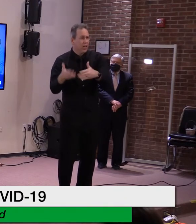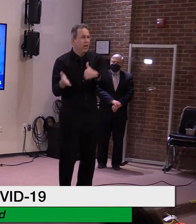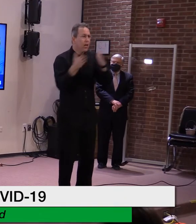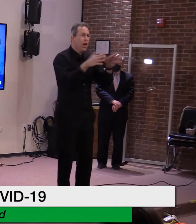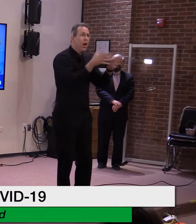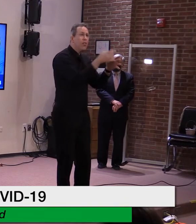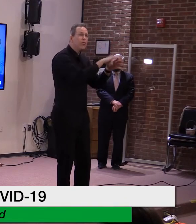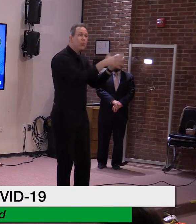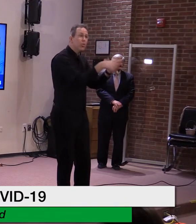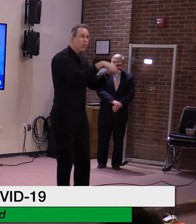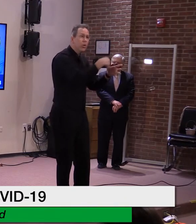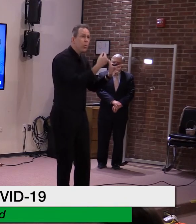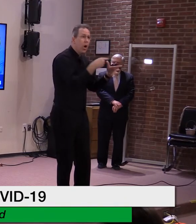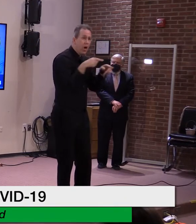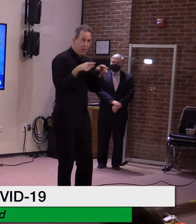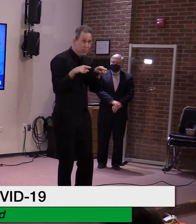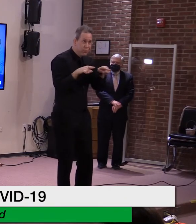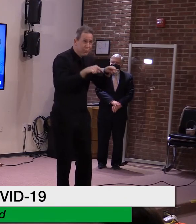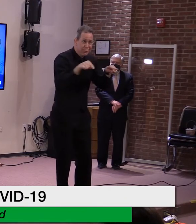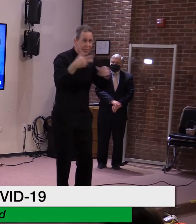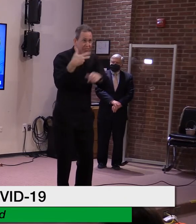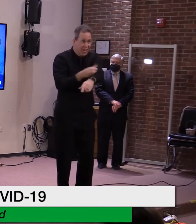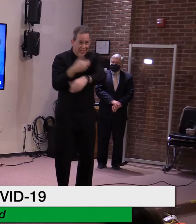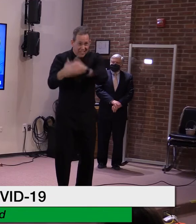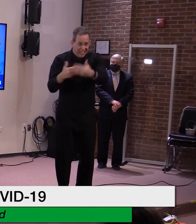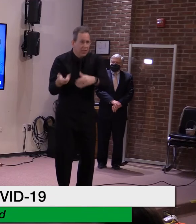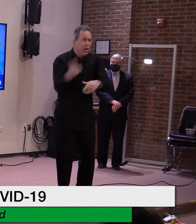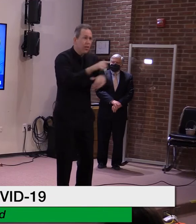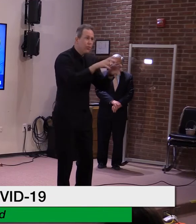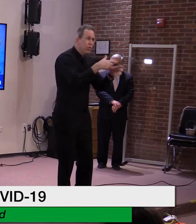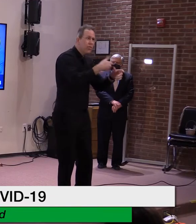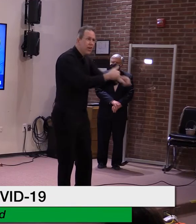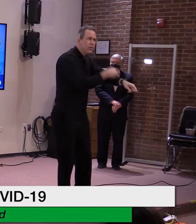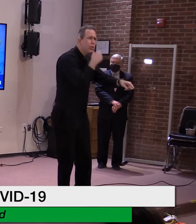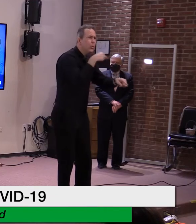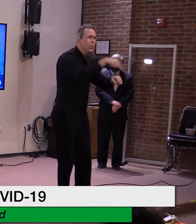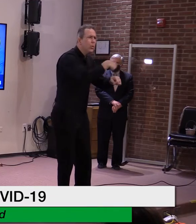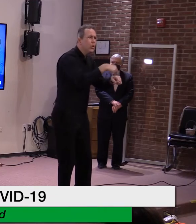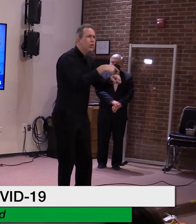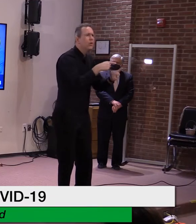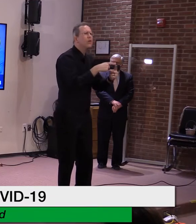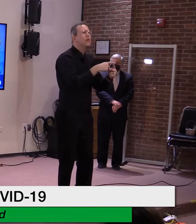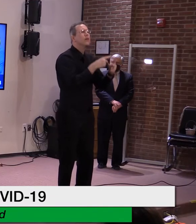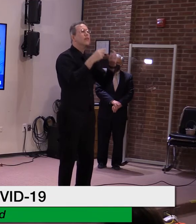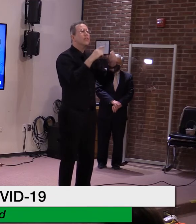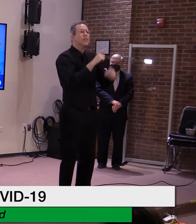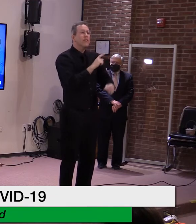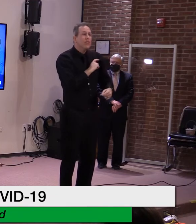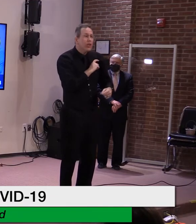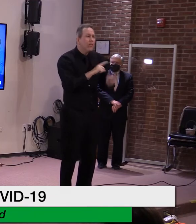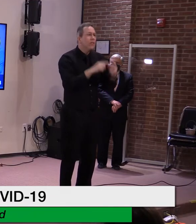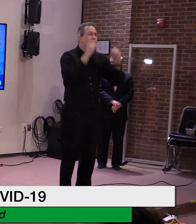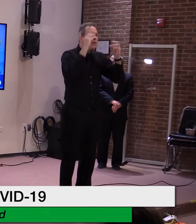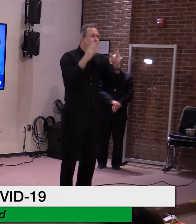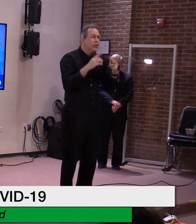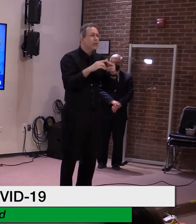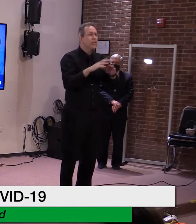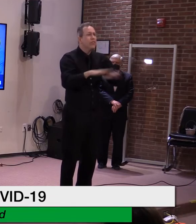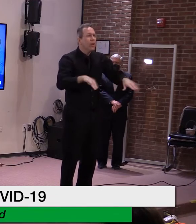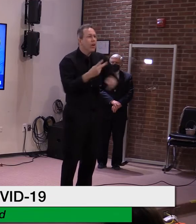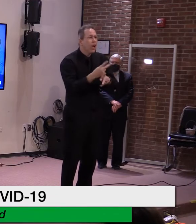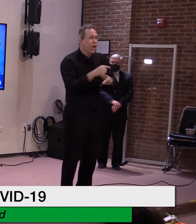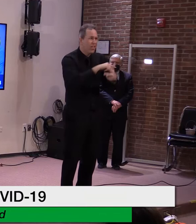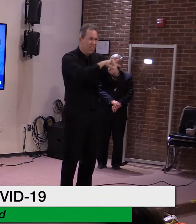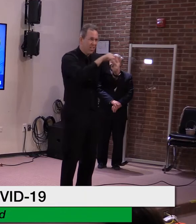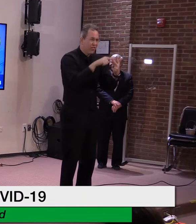vaccinate school staff, child care providers, more troopers and correctional staff. Again, this second track